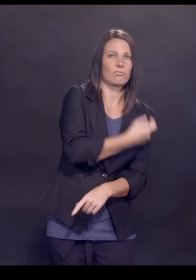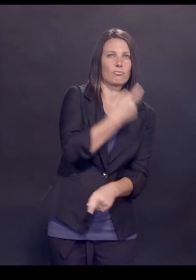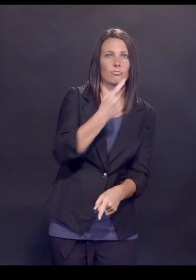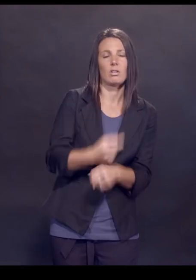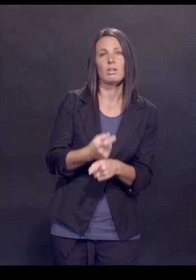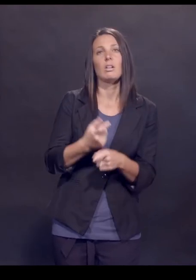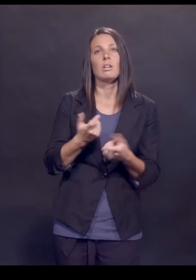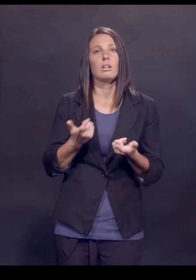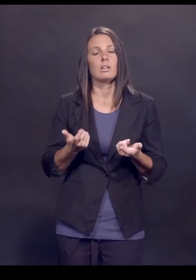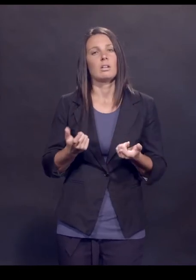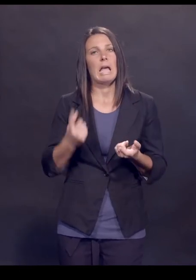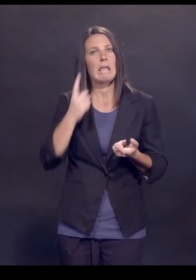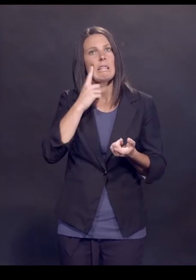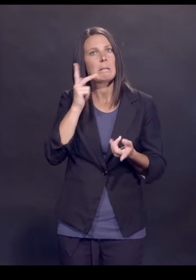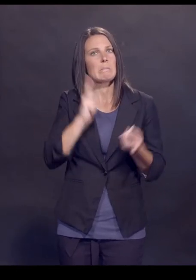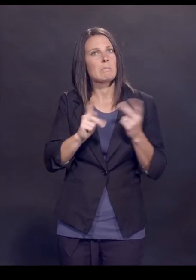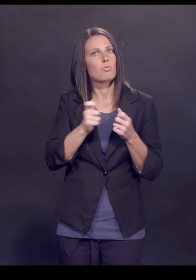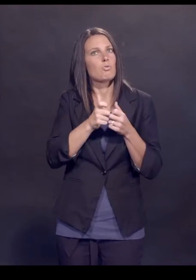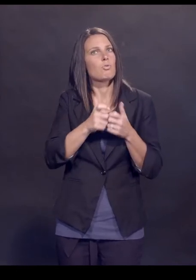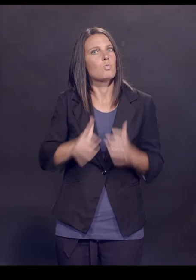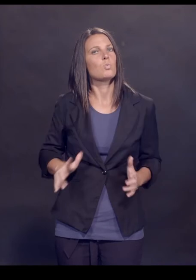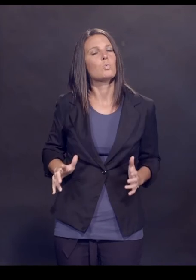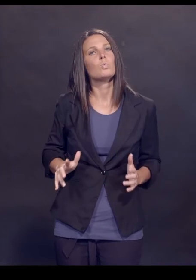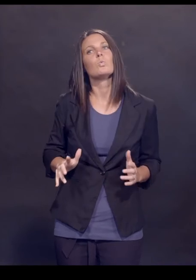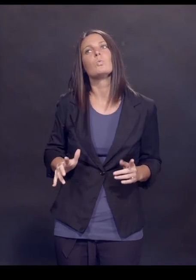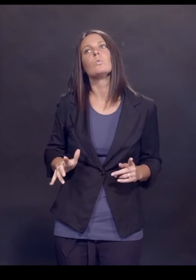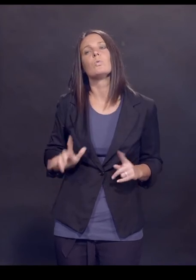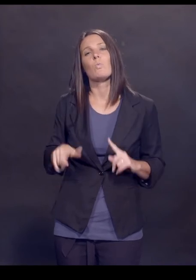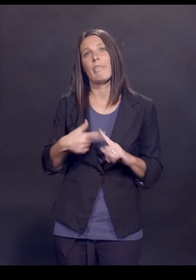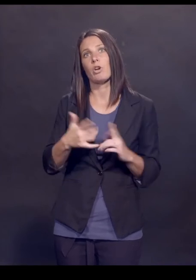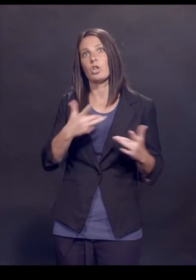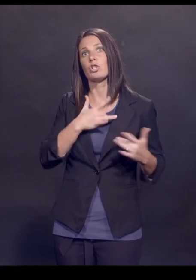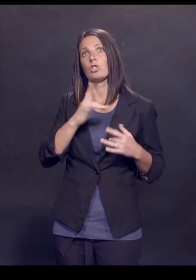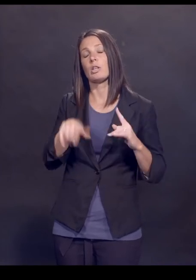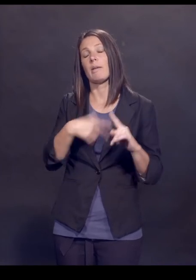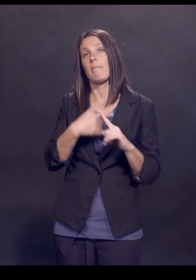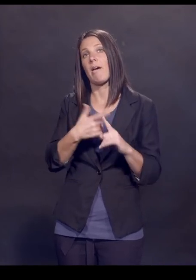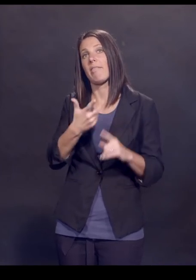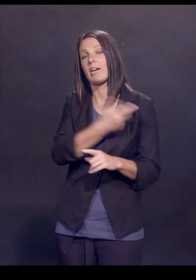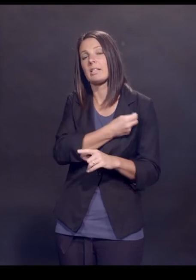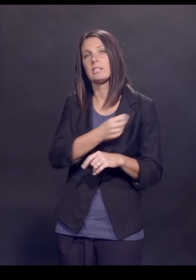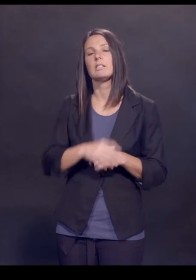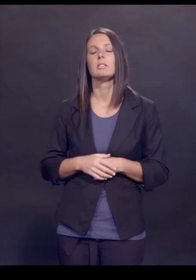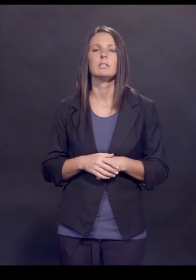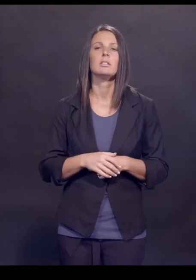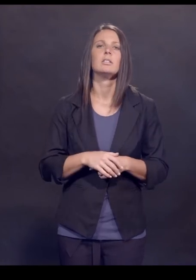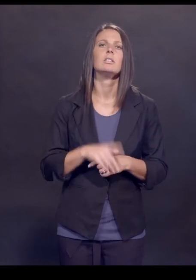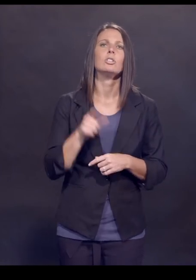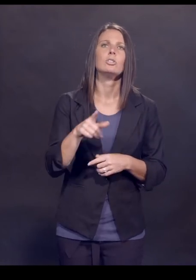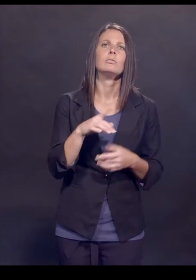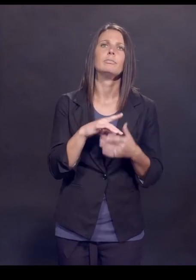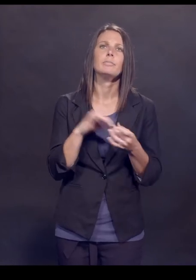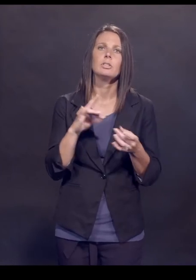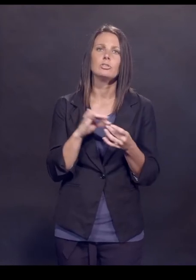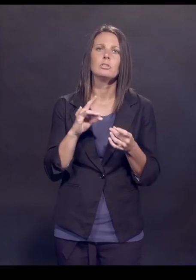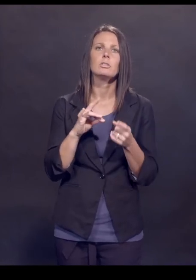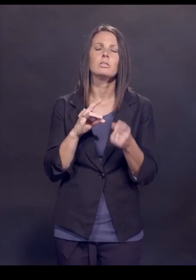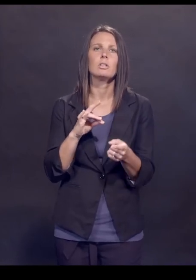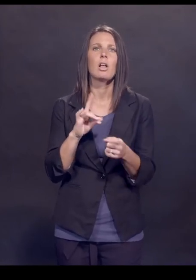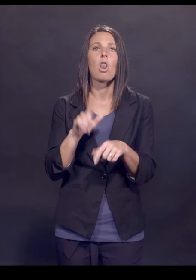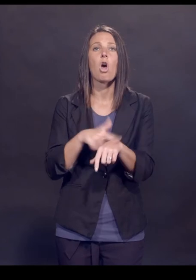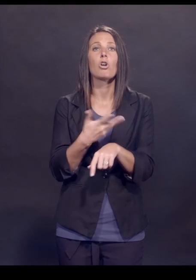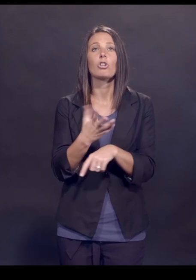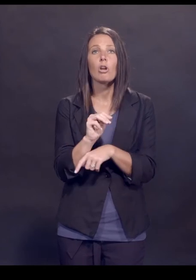And so that I think people lose that when they're concerned about the vaccine. As you mentioned before, the